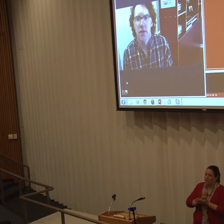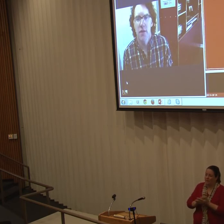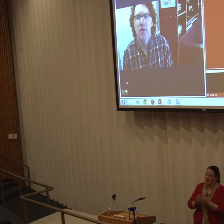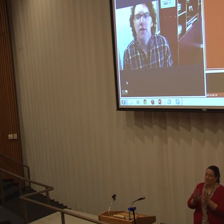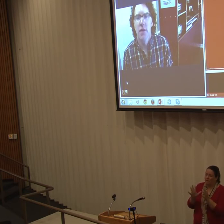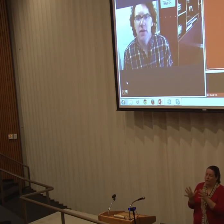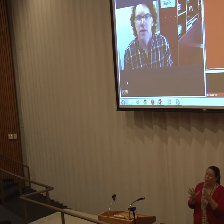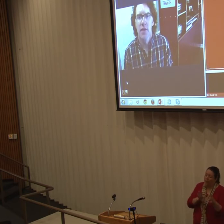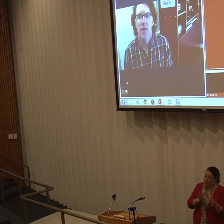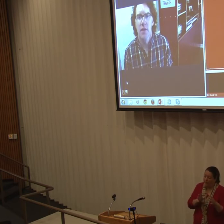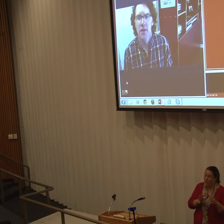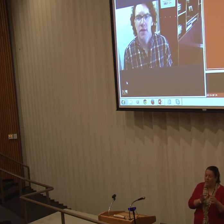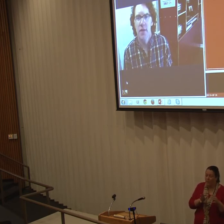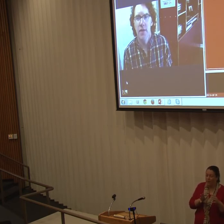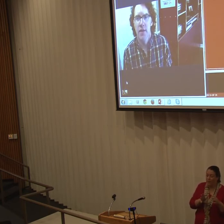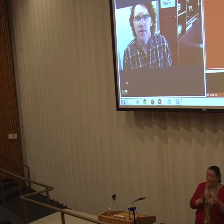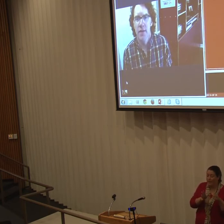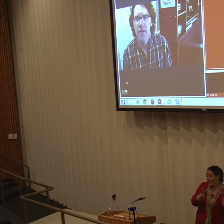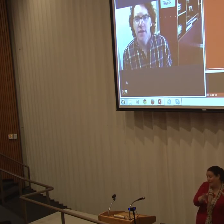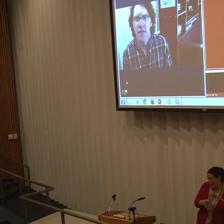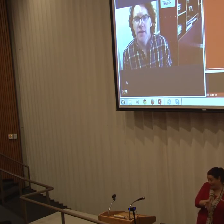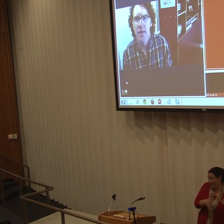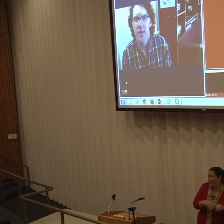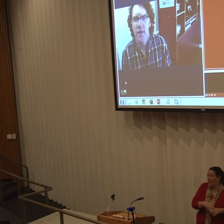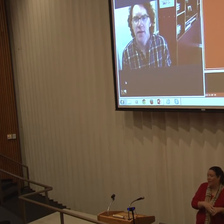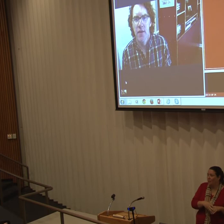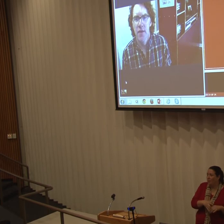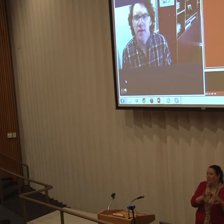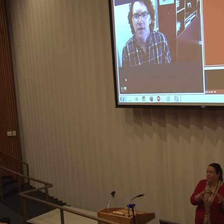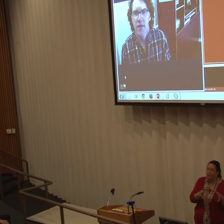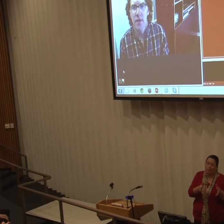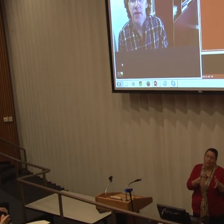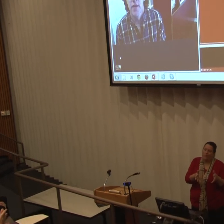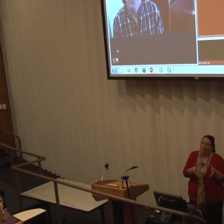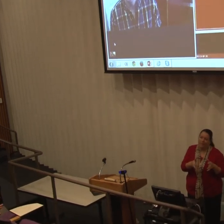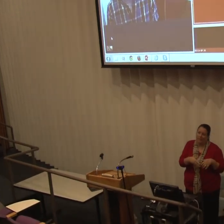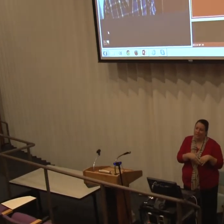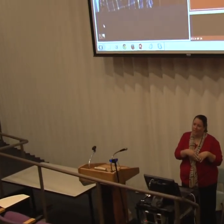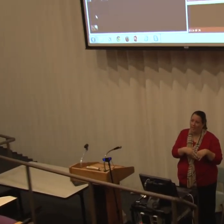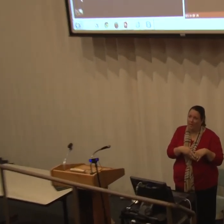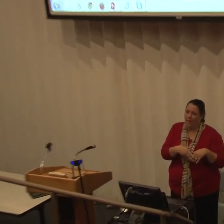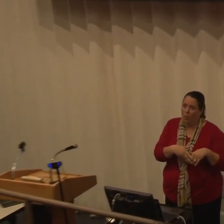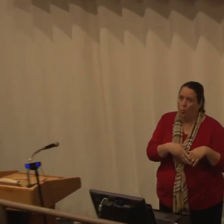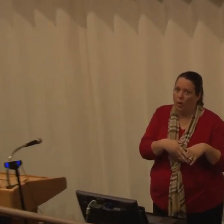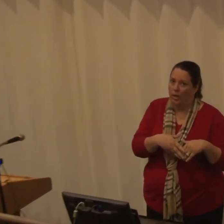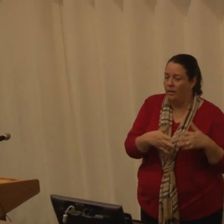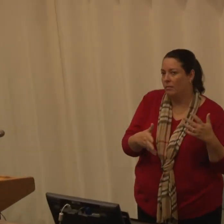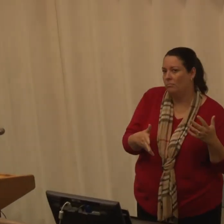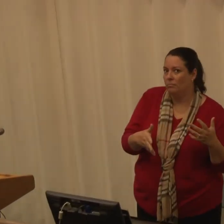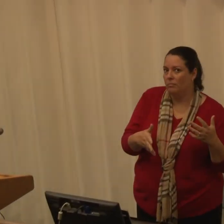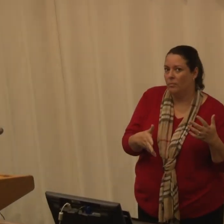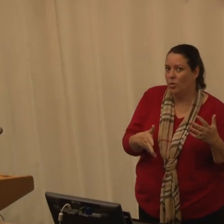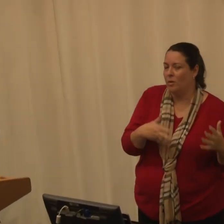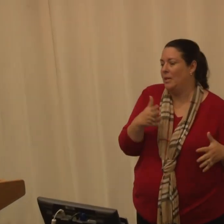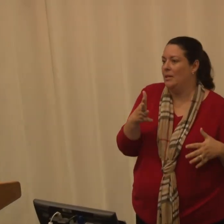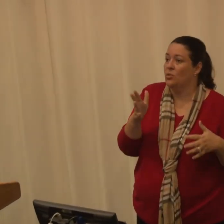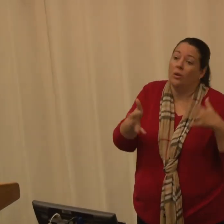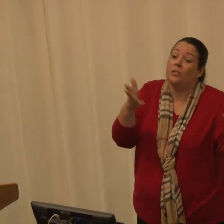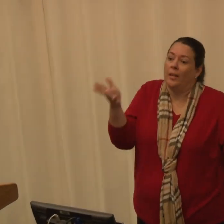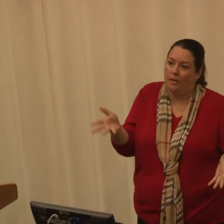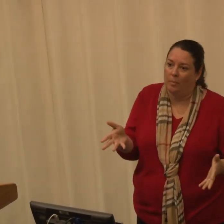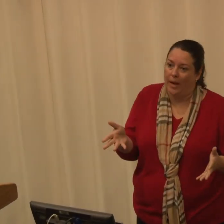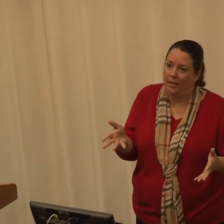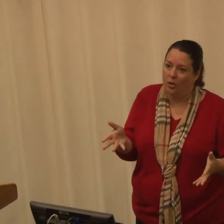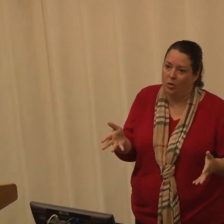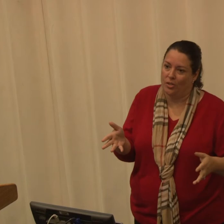psychology two ways. If we're talking about identity, most Deaf people with a Deaf identity would sort of be